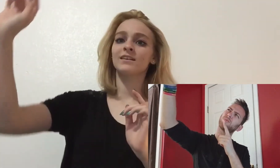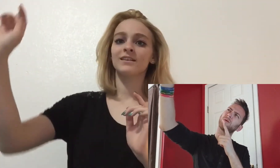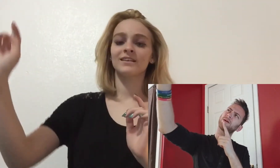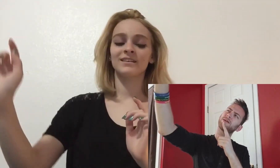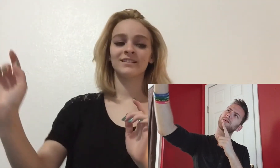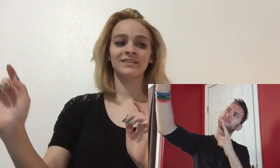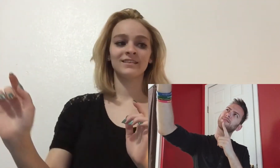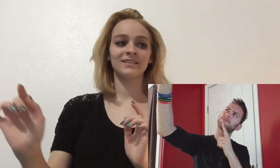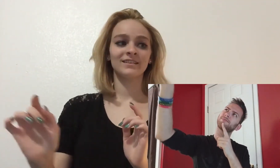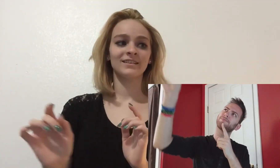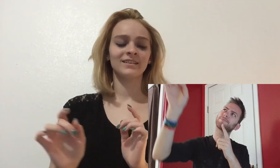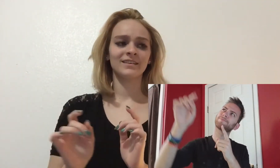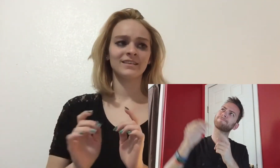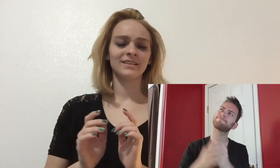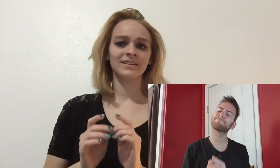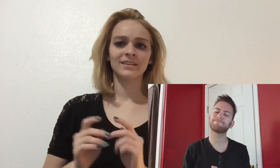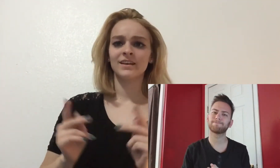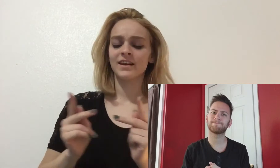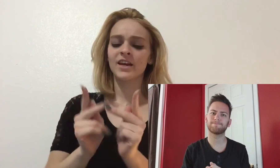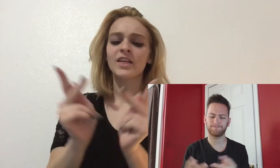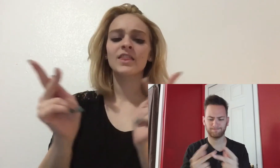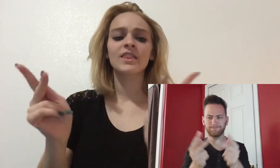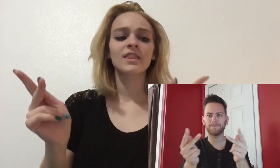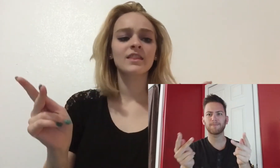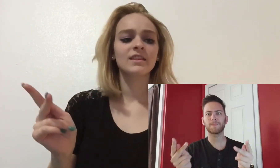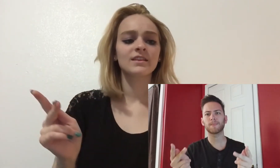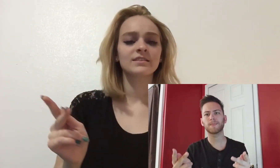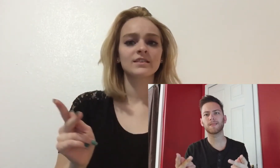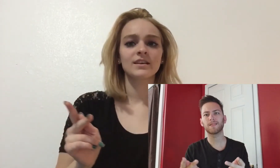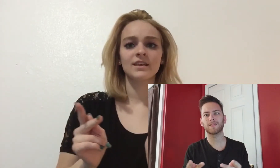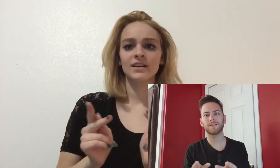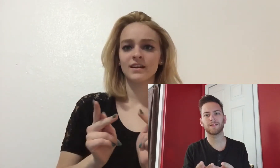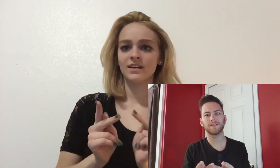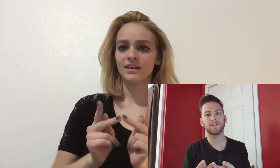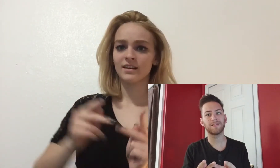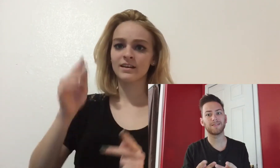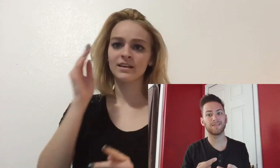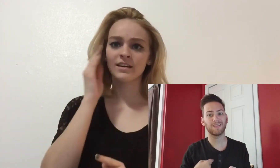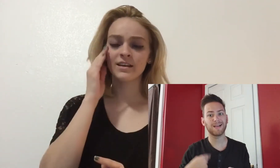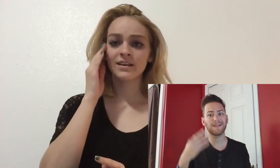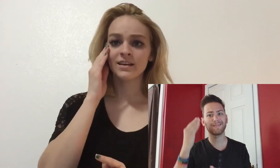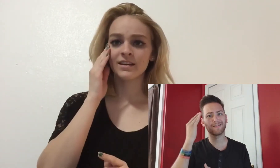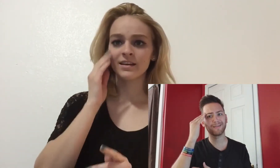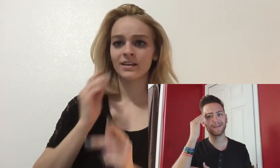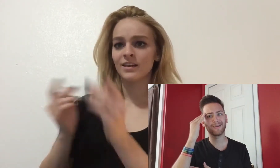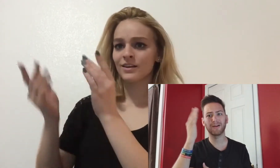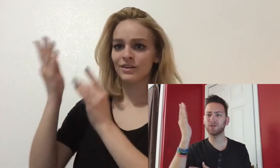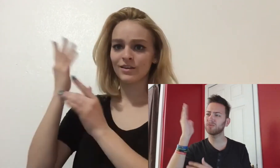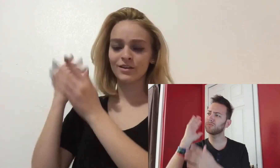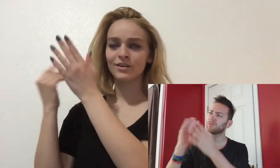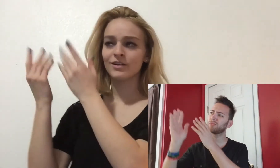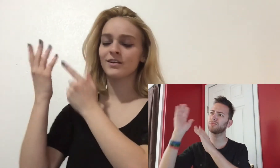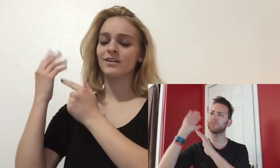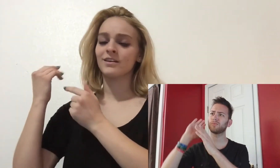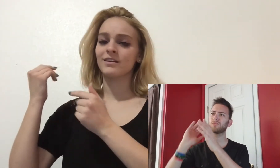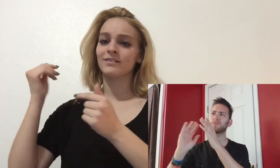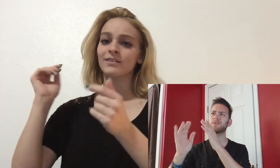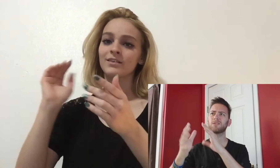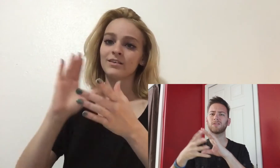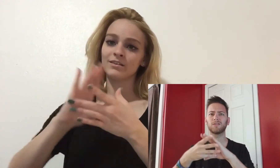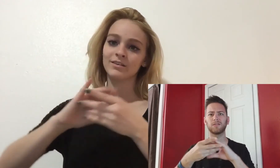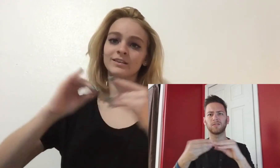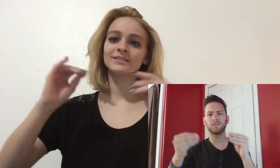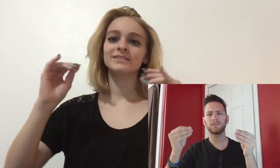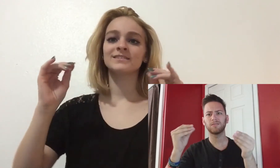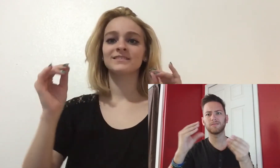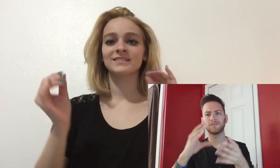high, there's a land that I heard of